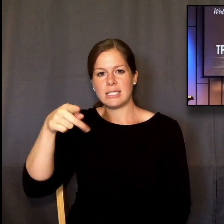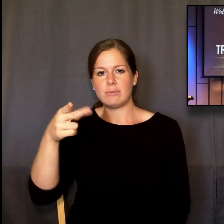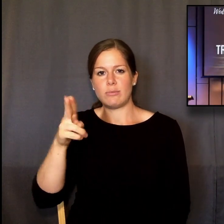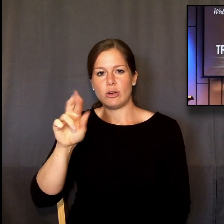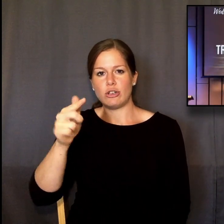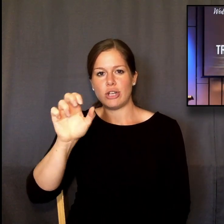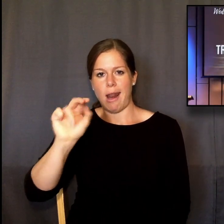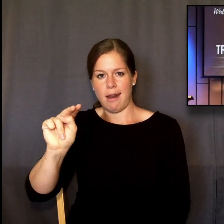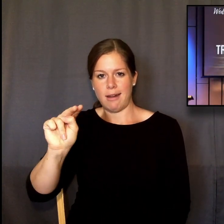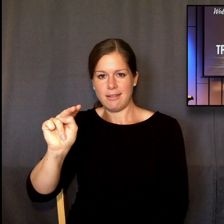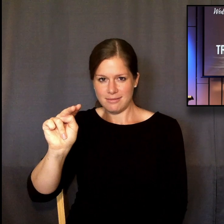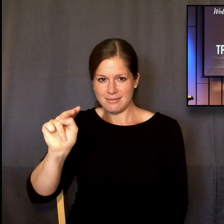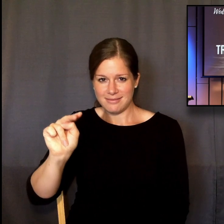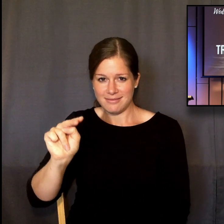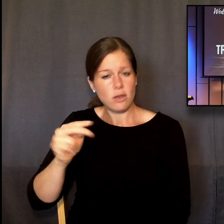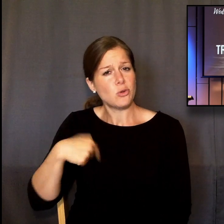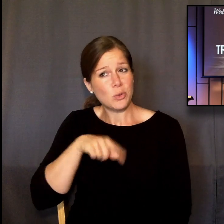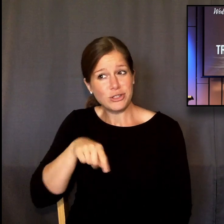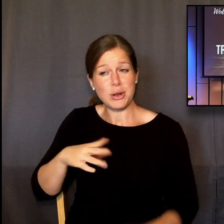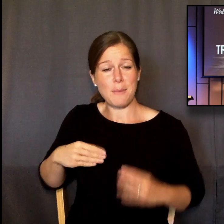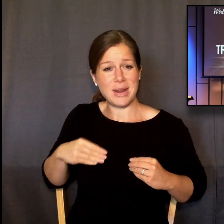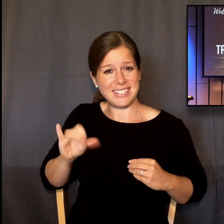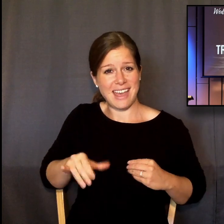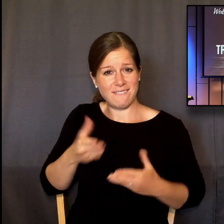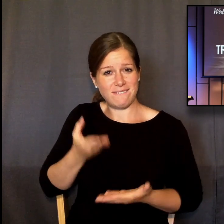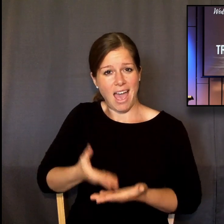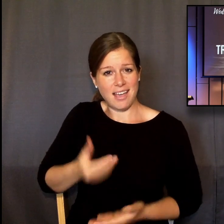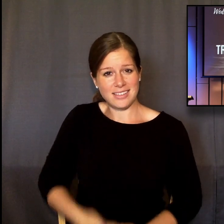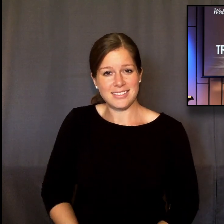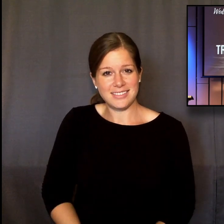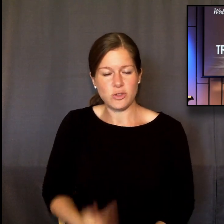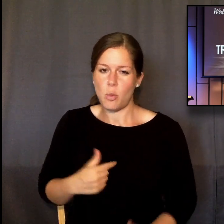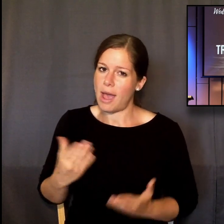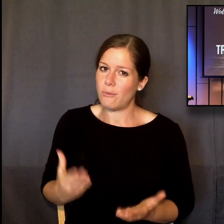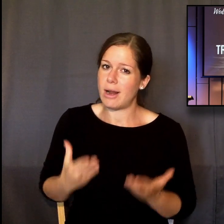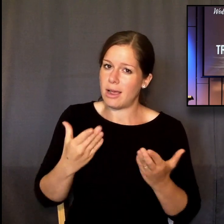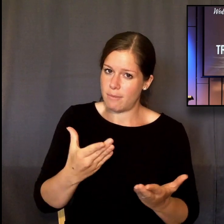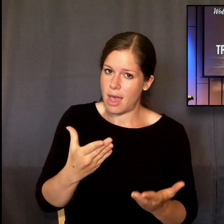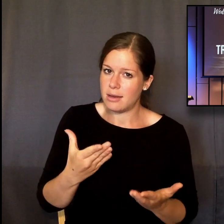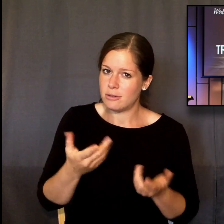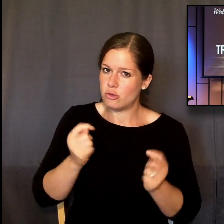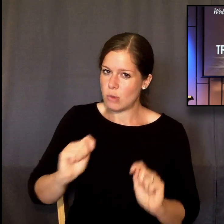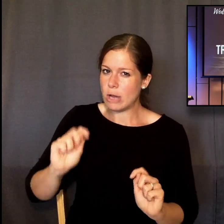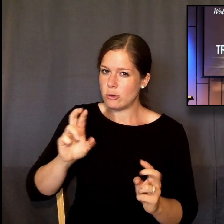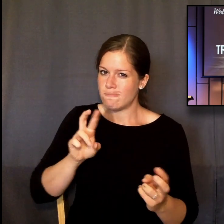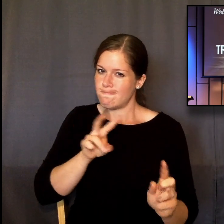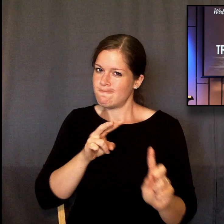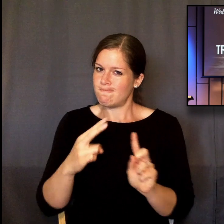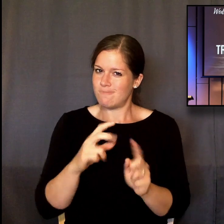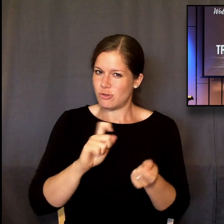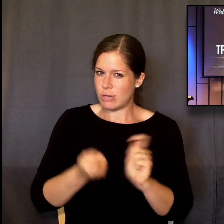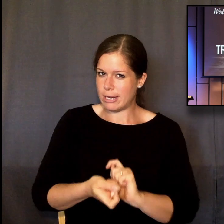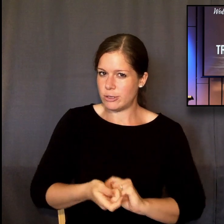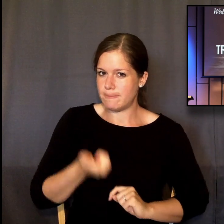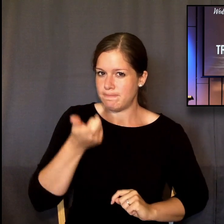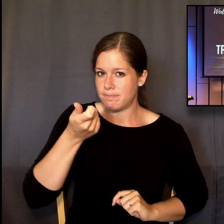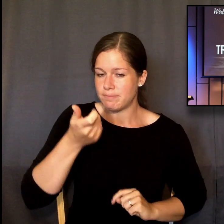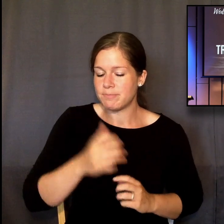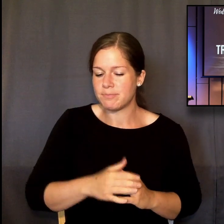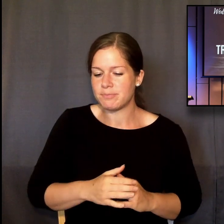We just need to embrace that too. So I recommend that sentiment to you as well as we get started. The question I hope all of us